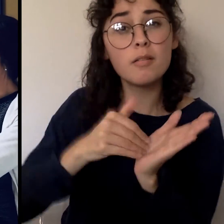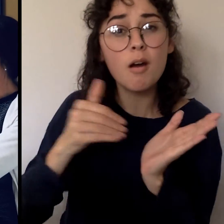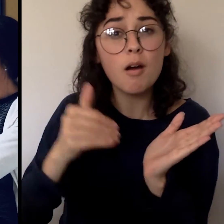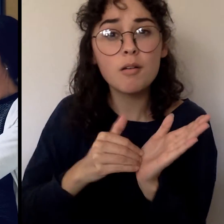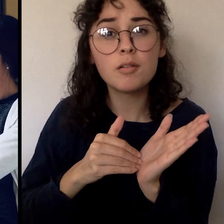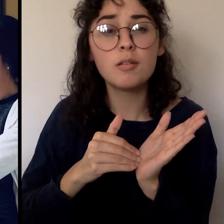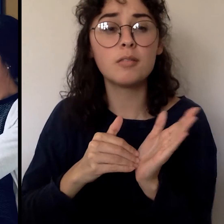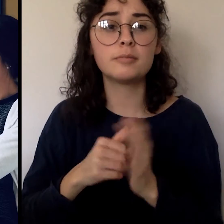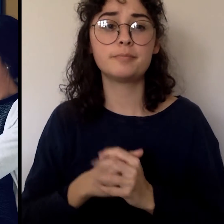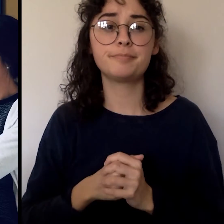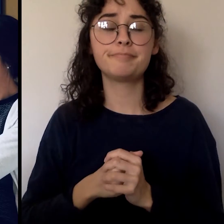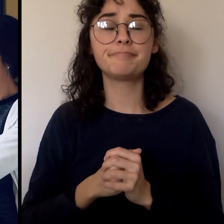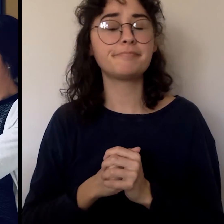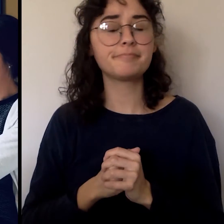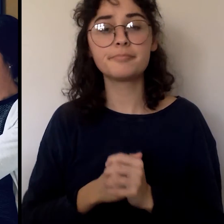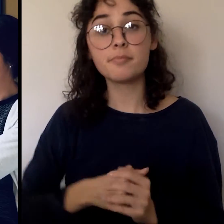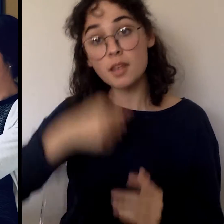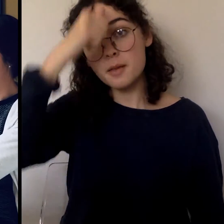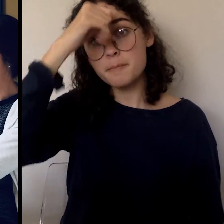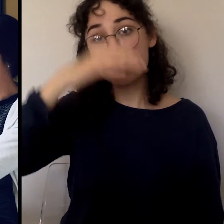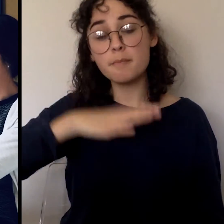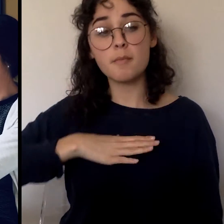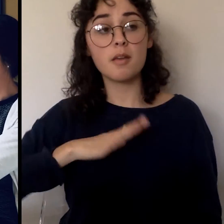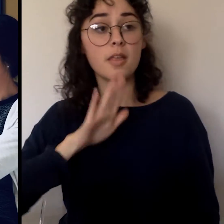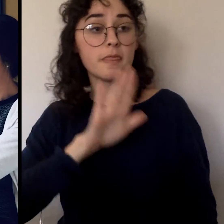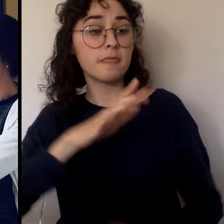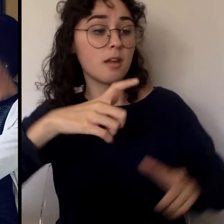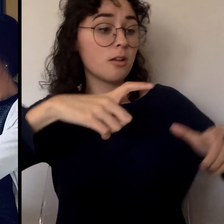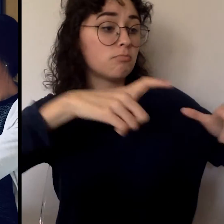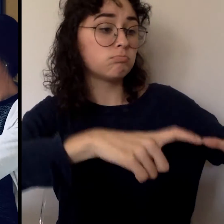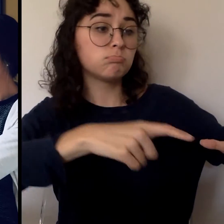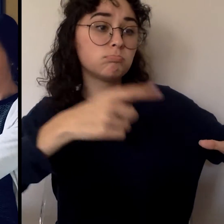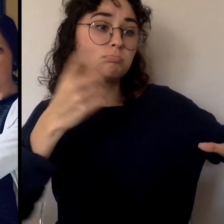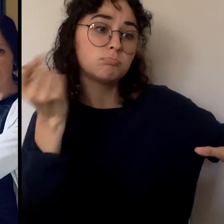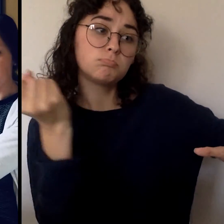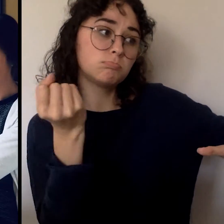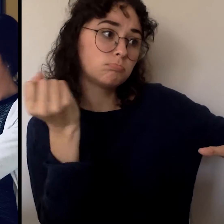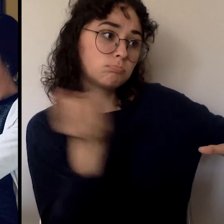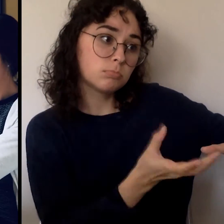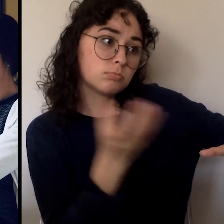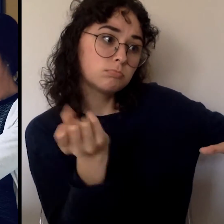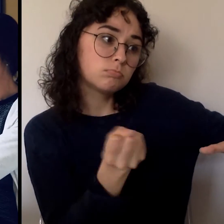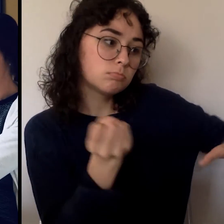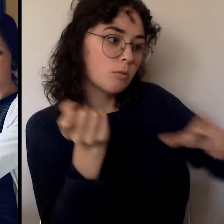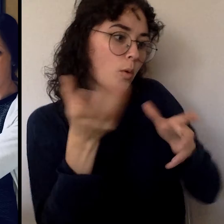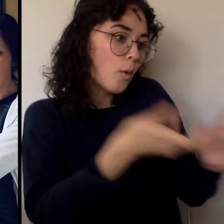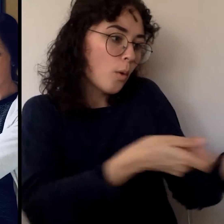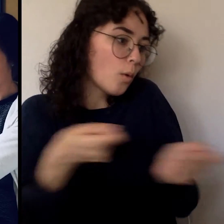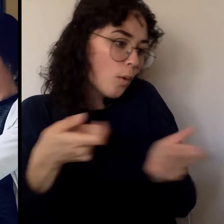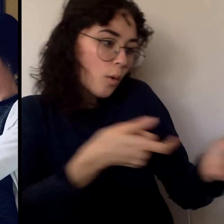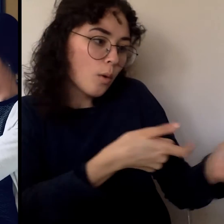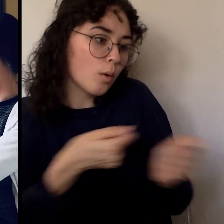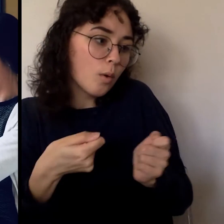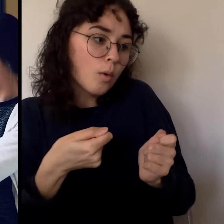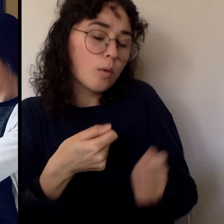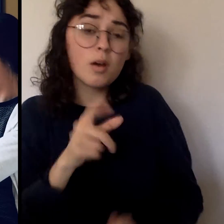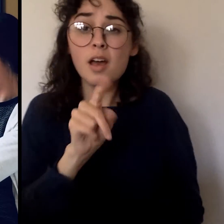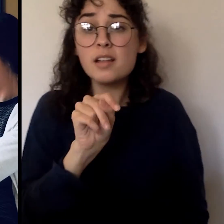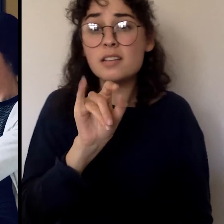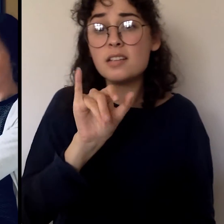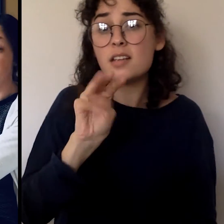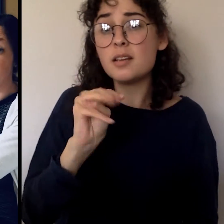We helped the men get their cable back down the manhole. Tim said, Clifford, maybe you shouldn't help me anymore.